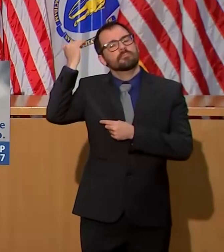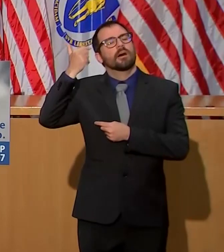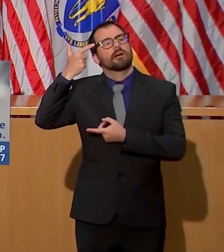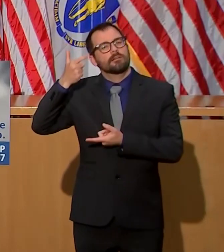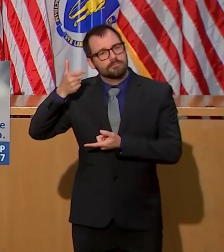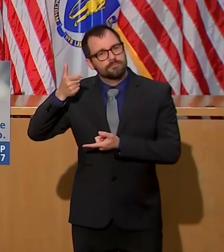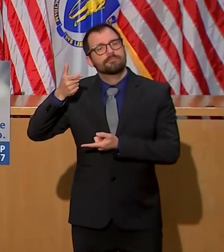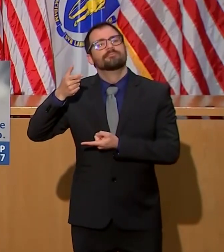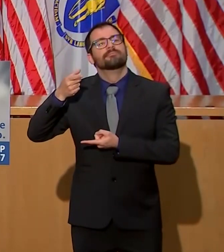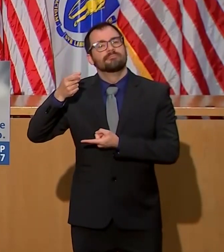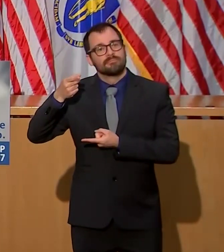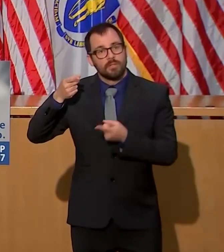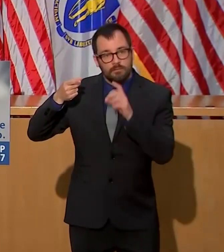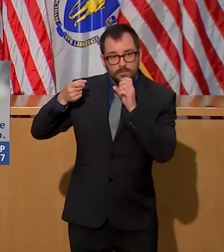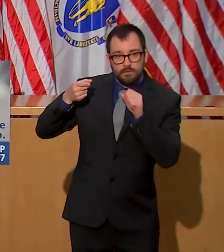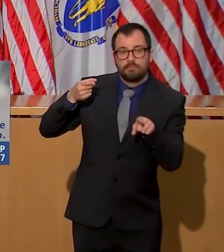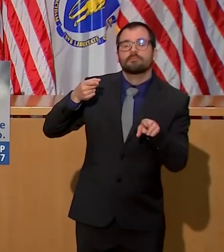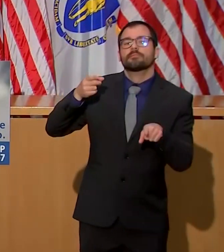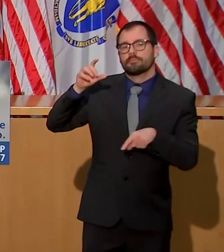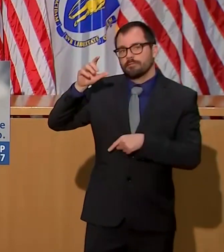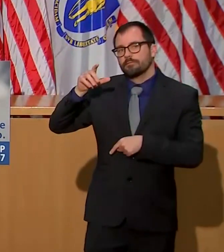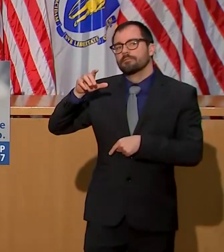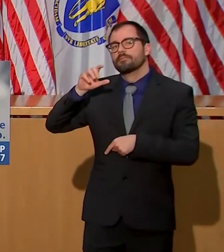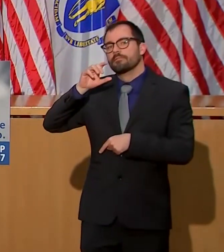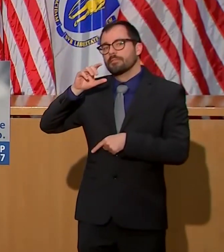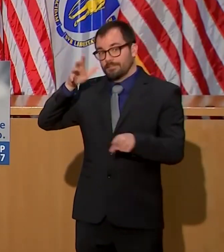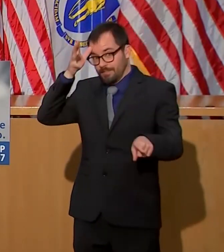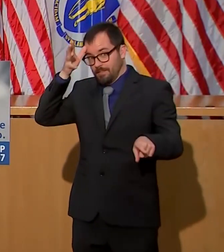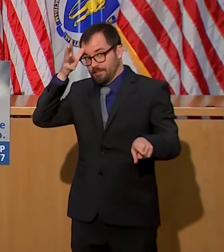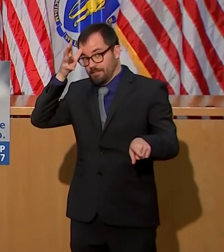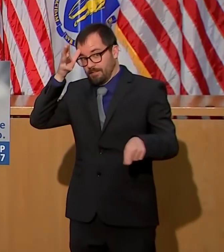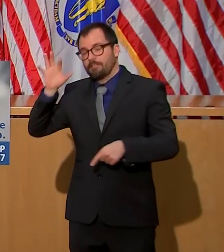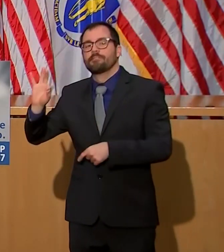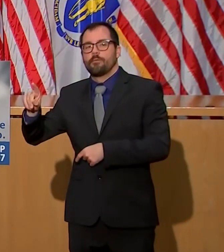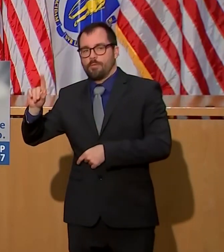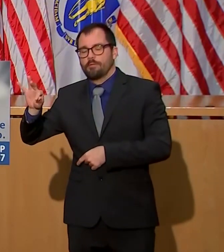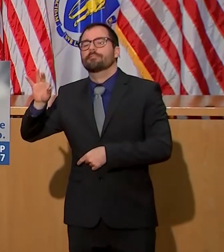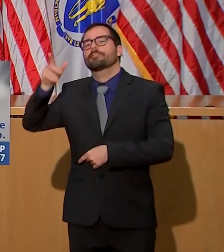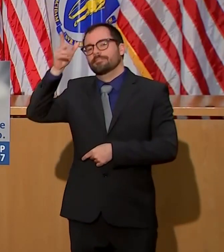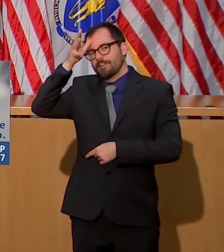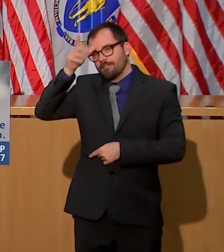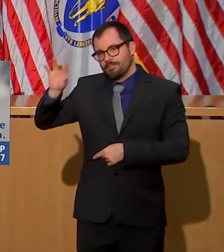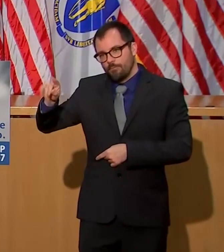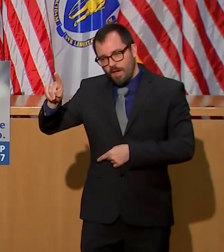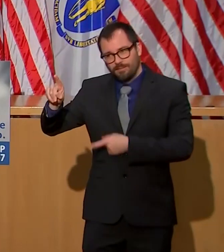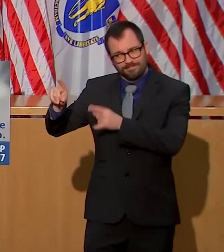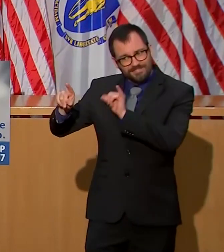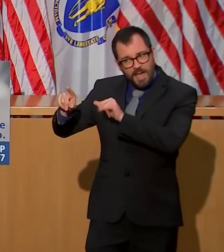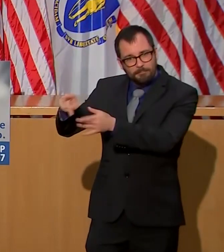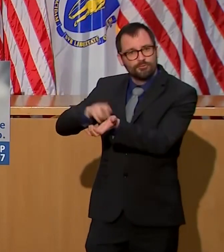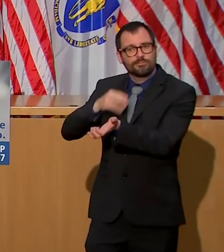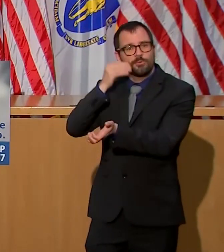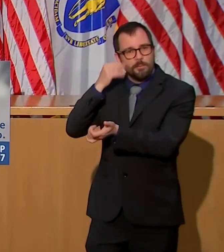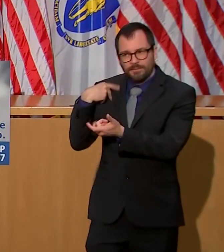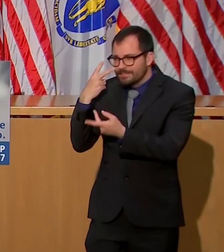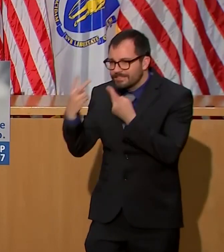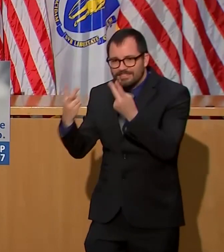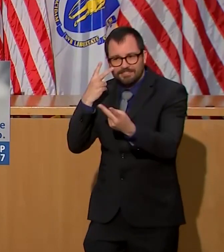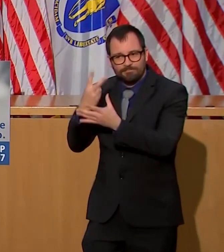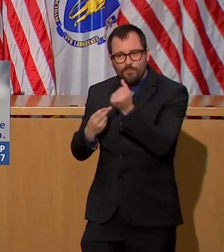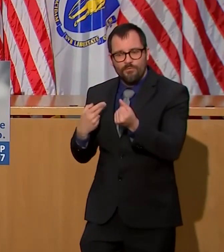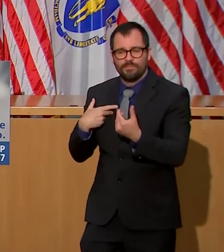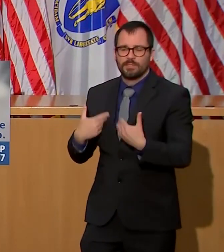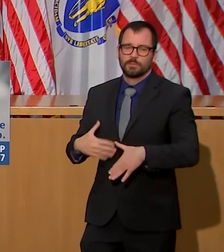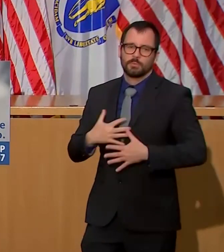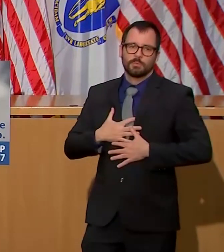and the healthcare workers at 1199 for working with us to support nursing homes. We will keep the fight up all the